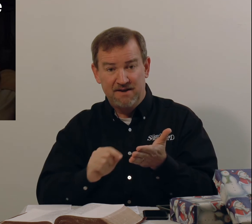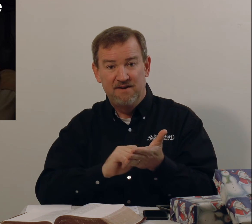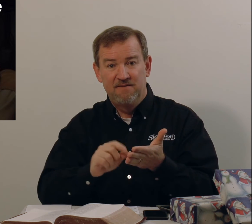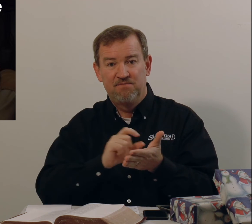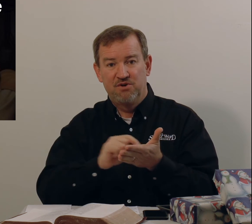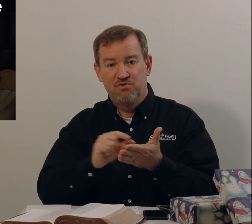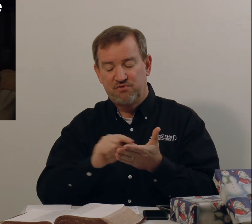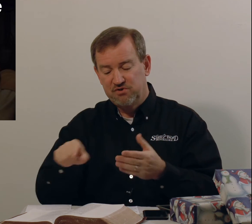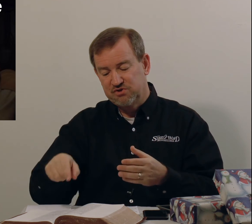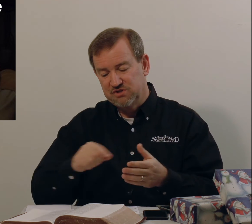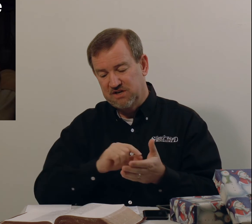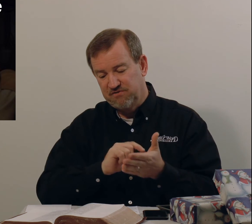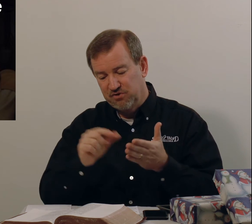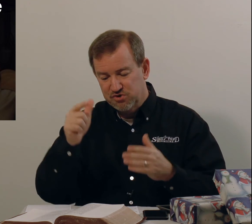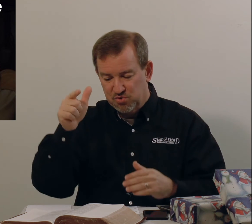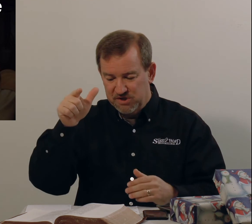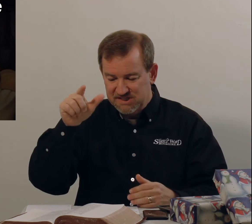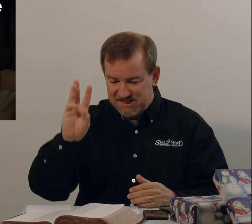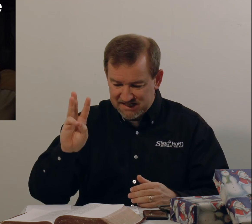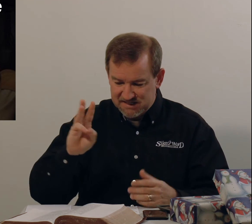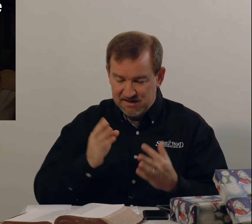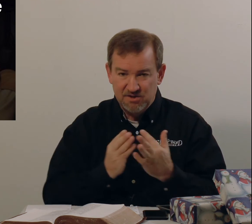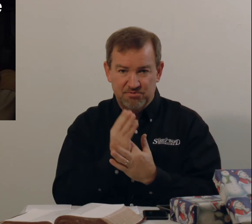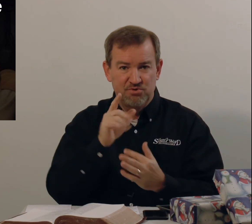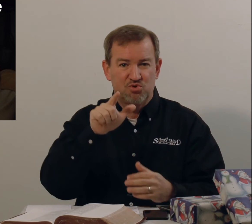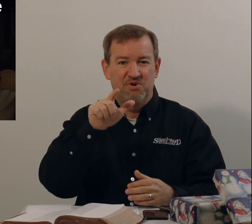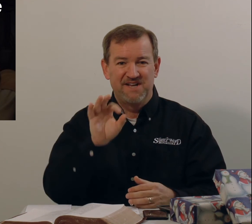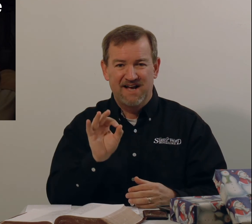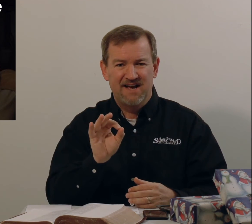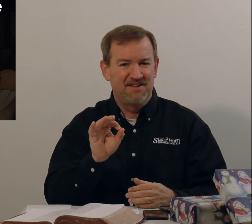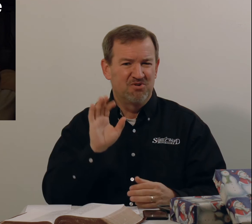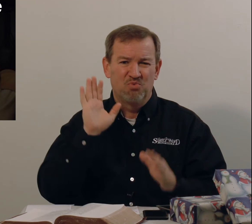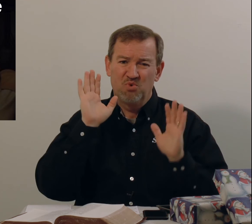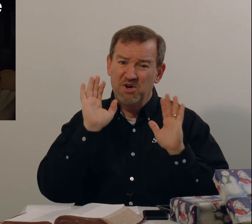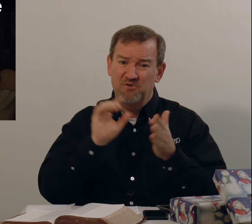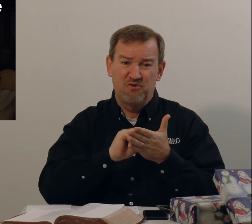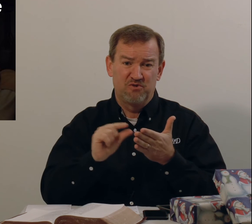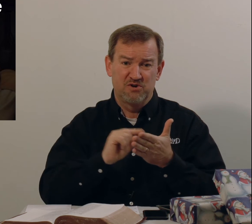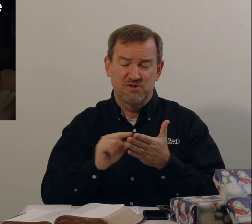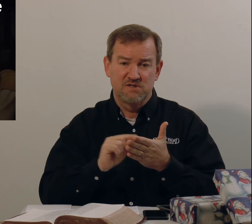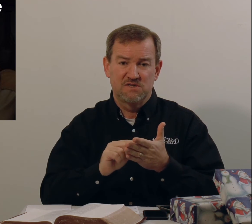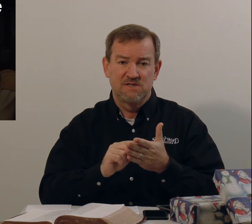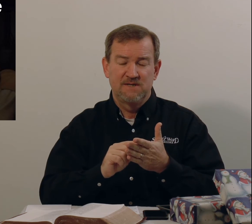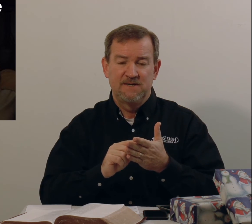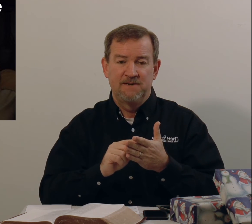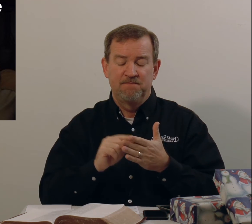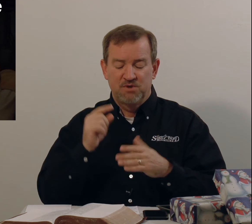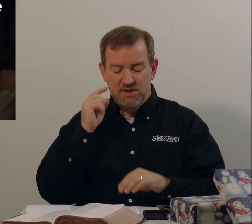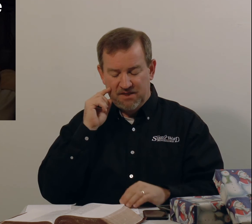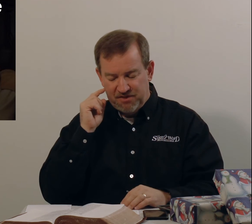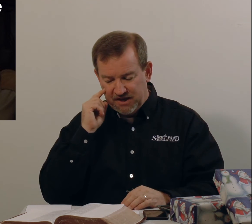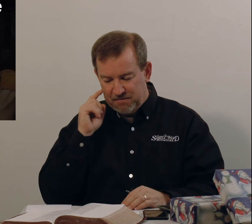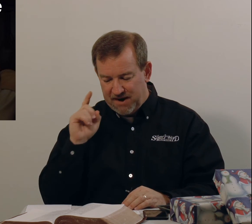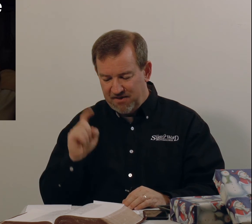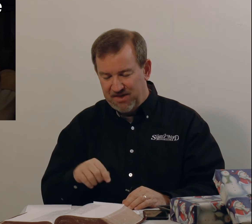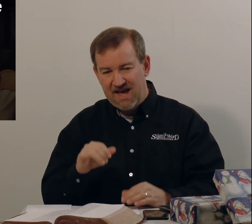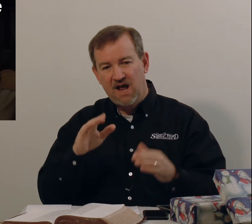those verses there. Verse 26 through 29. They're wonderful verses. And think about that